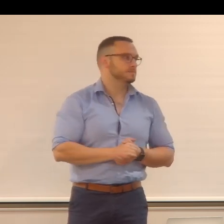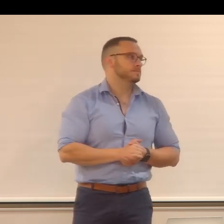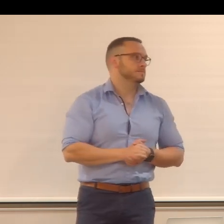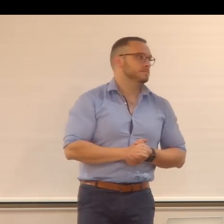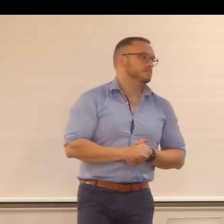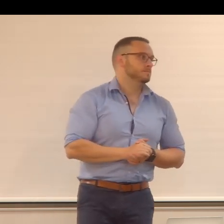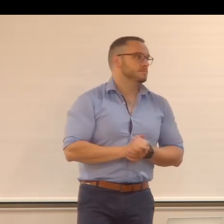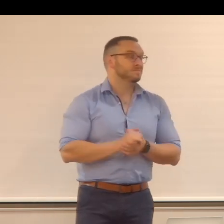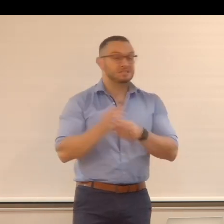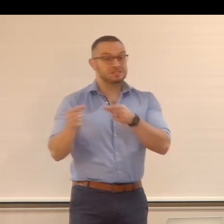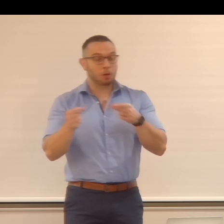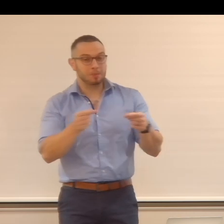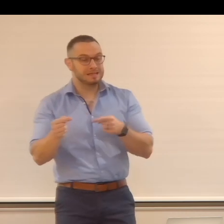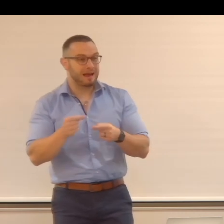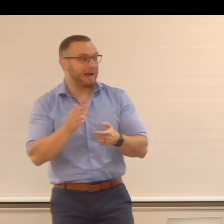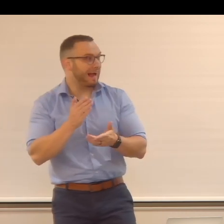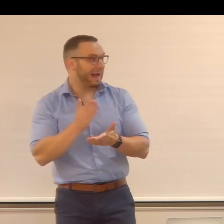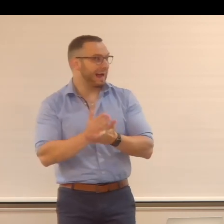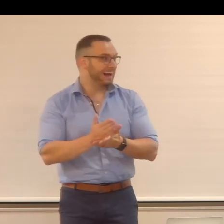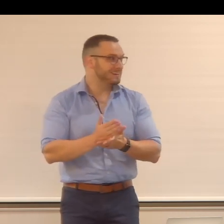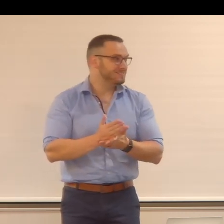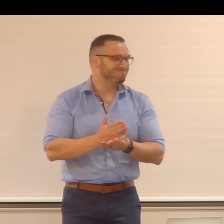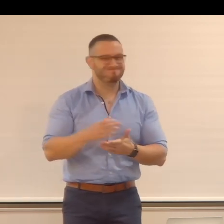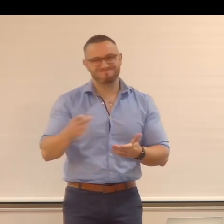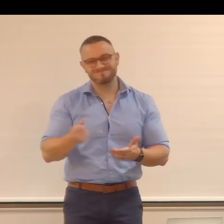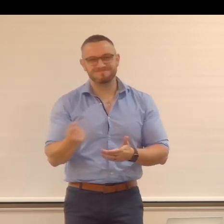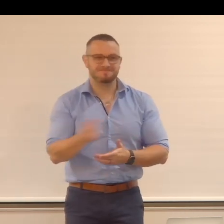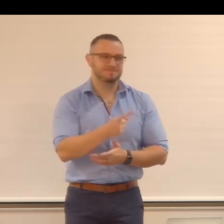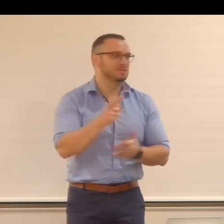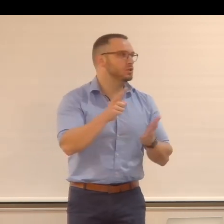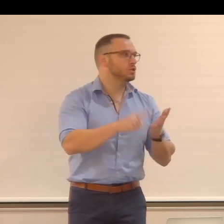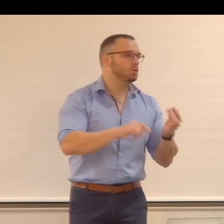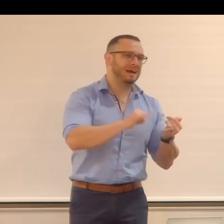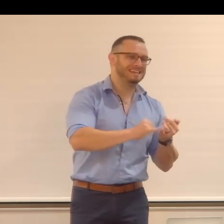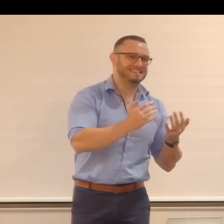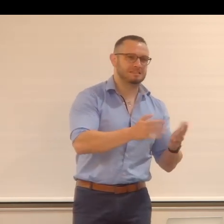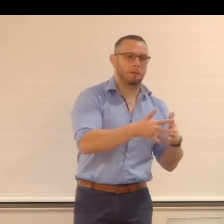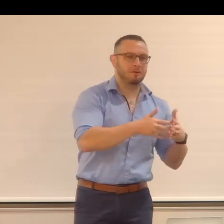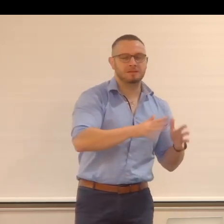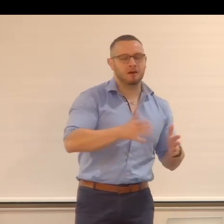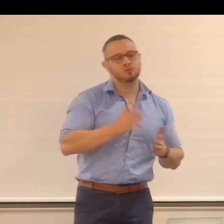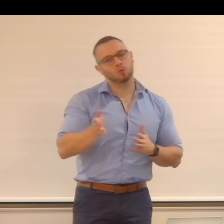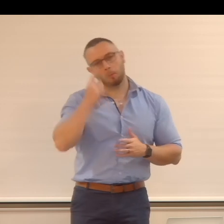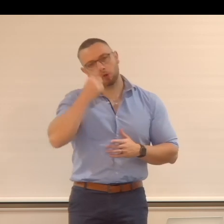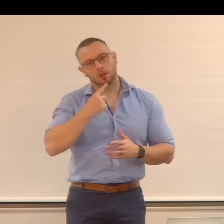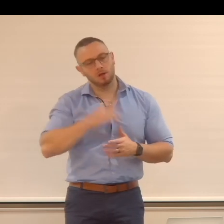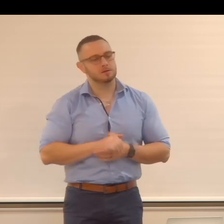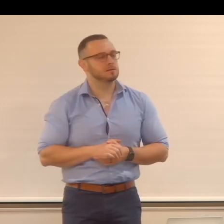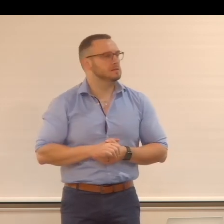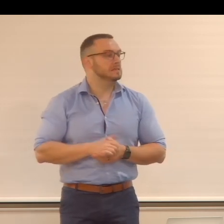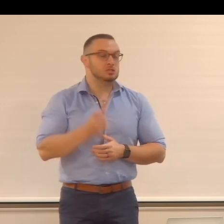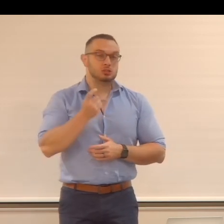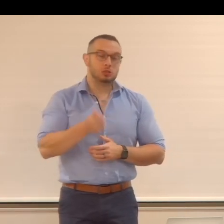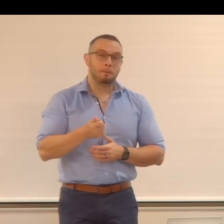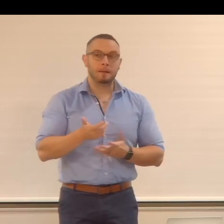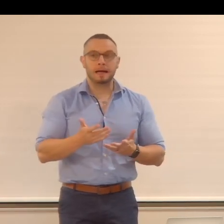Competition actually, they no longer go to the US. They go to Portugal now. Some of them make,